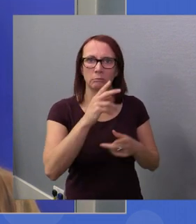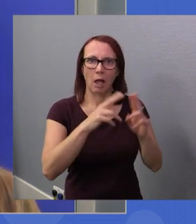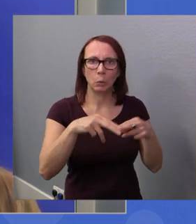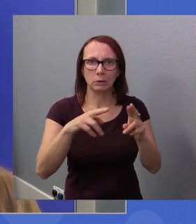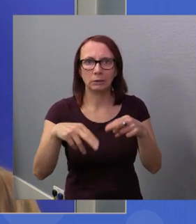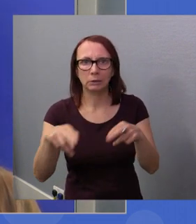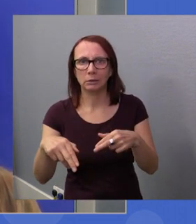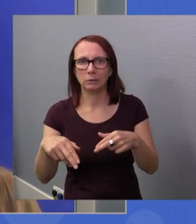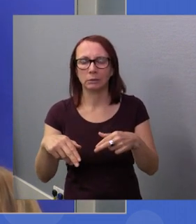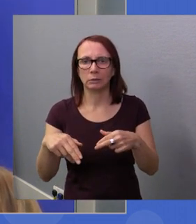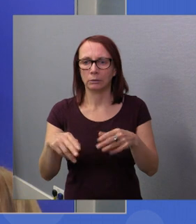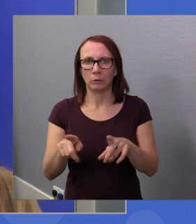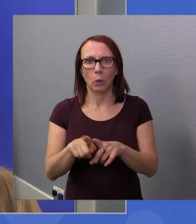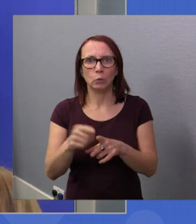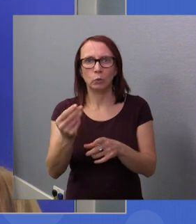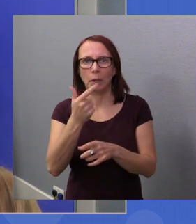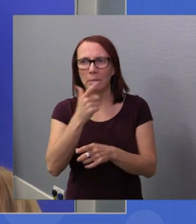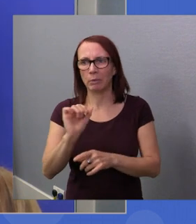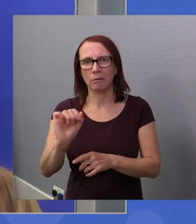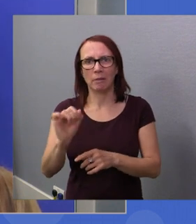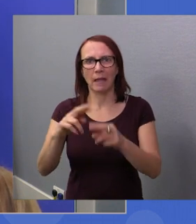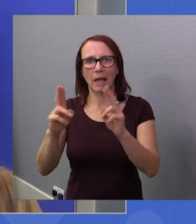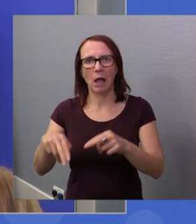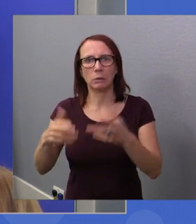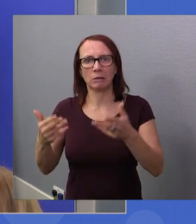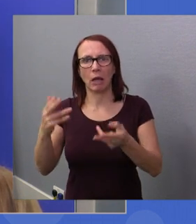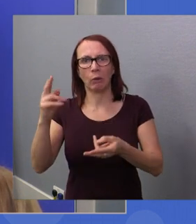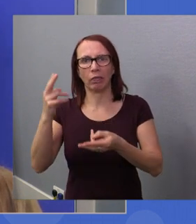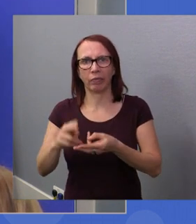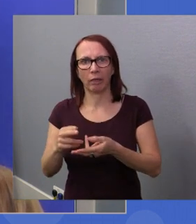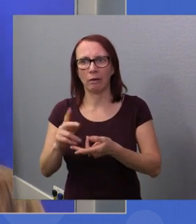devalued over the years and are still paying a high tax rate.